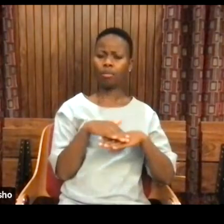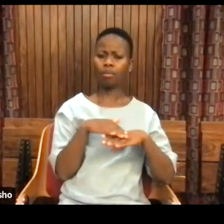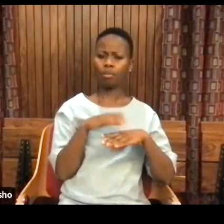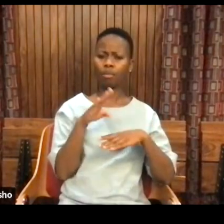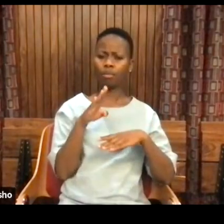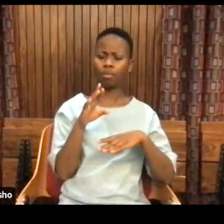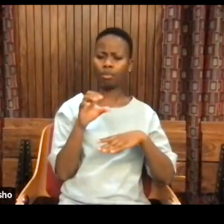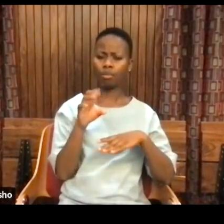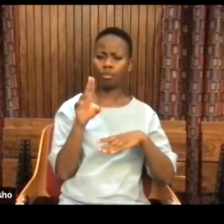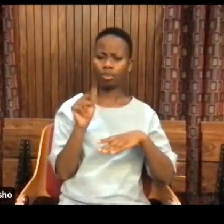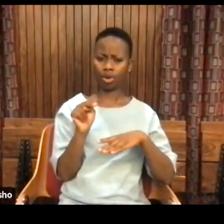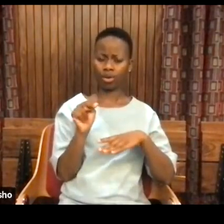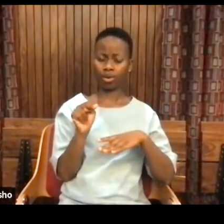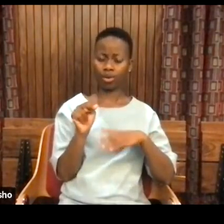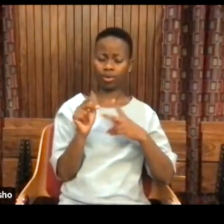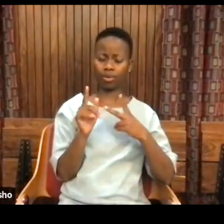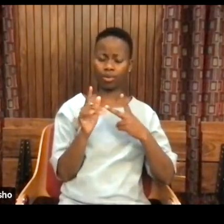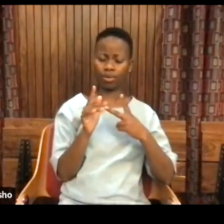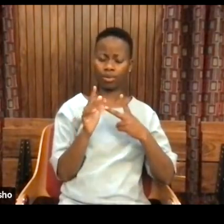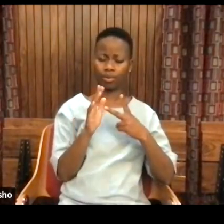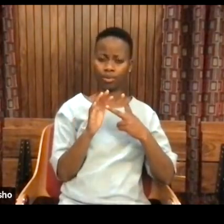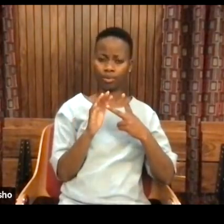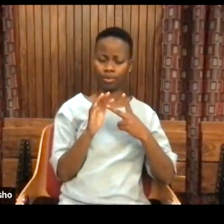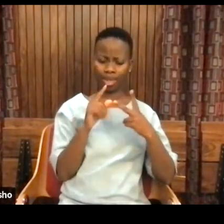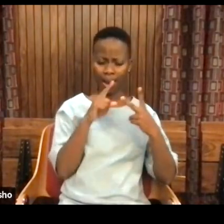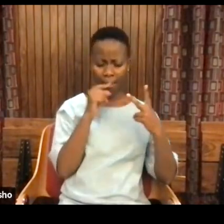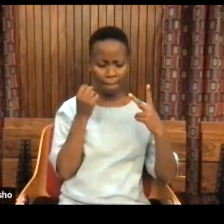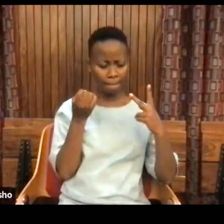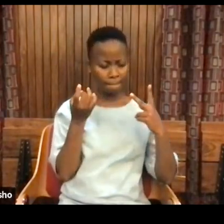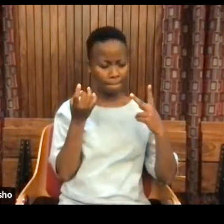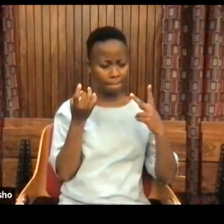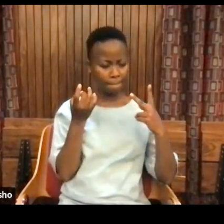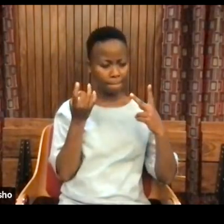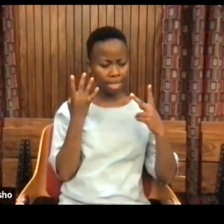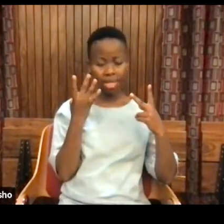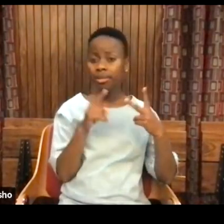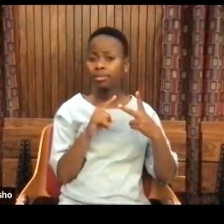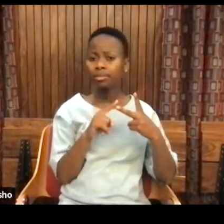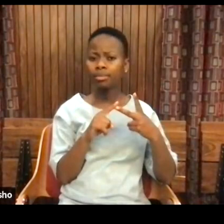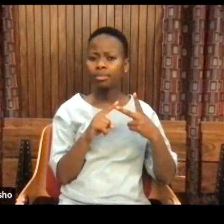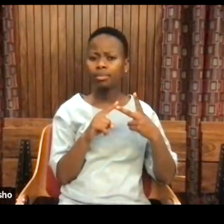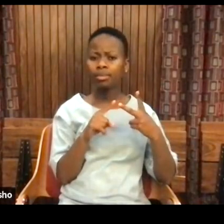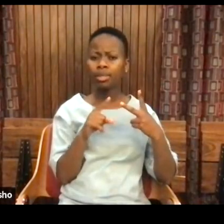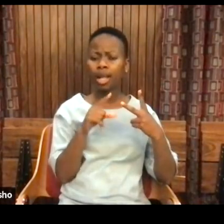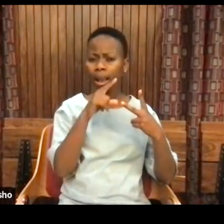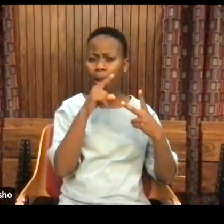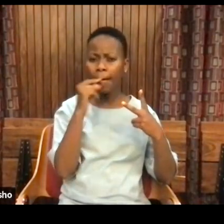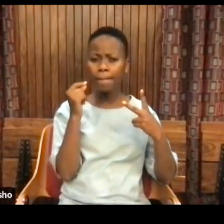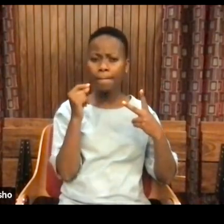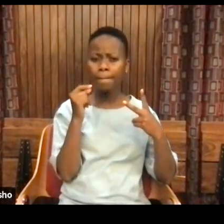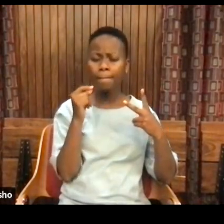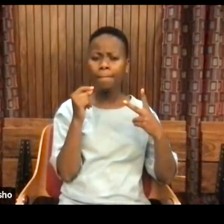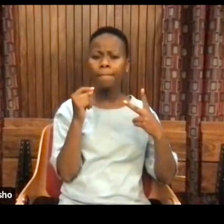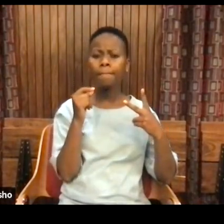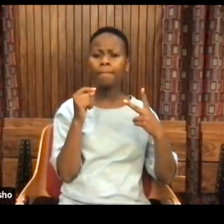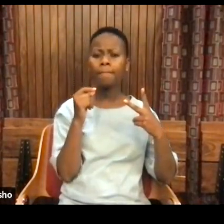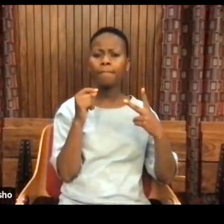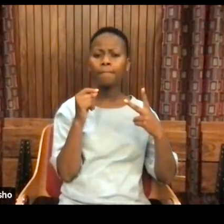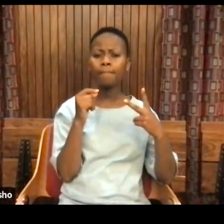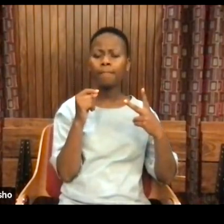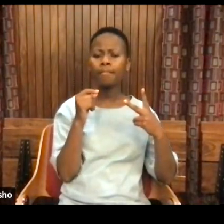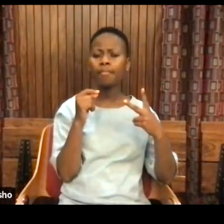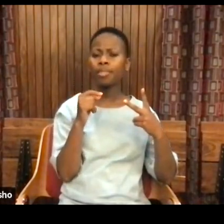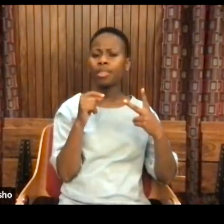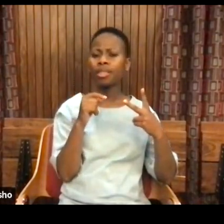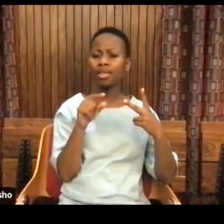There are one, I have to get her name right. Well, not their, their name right. Right? That's the way they